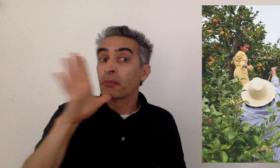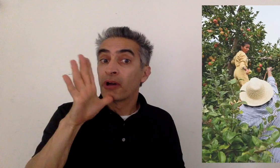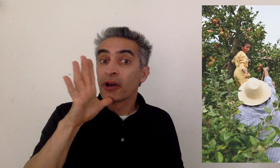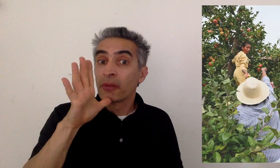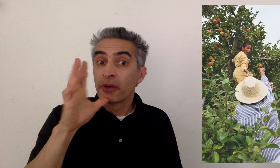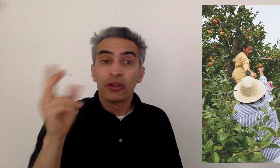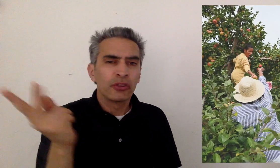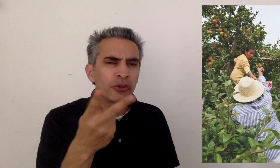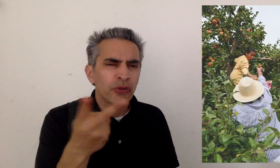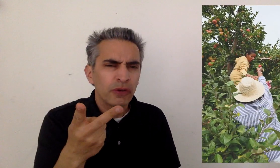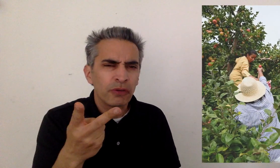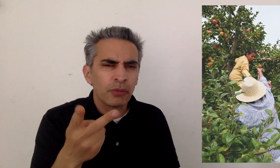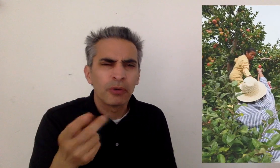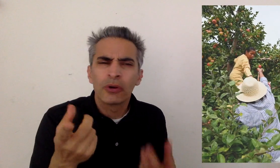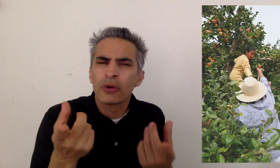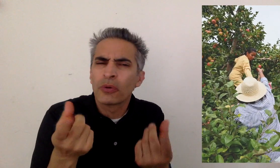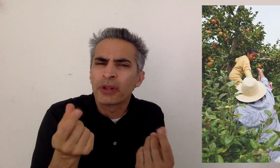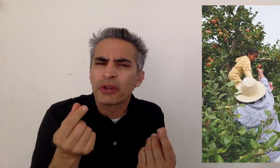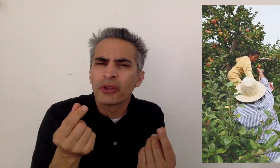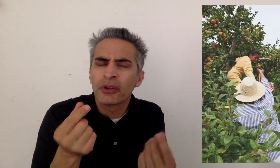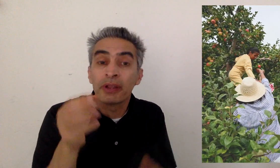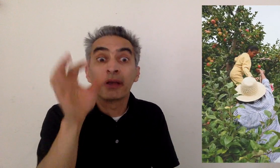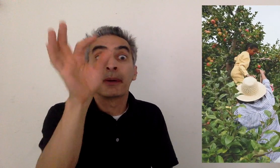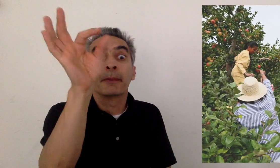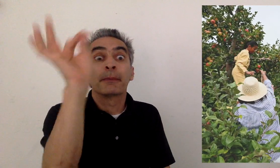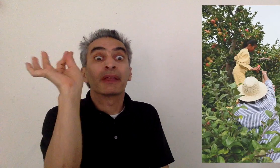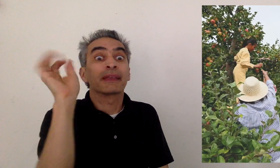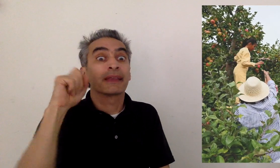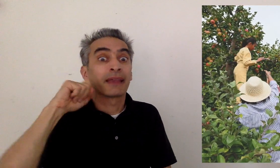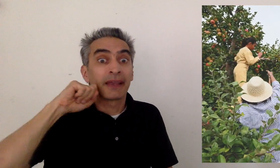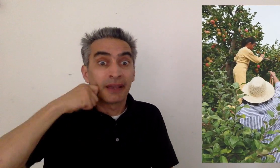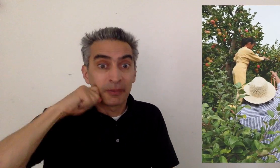Maria and her mom are picking apples.